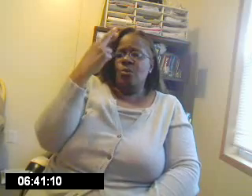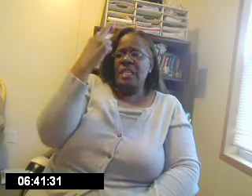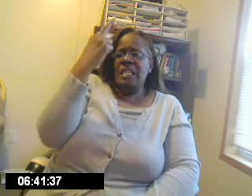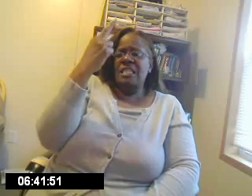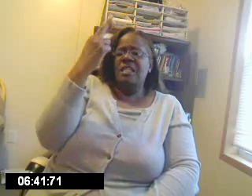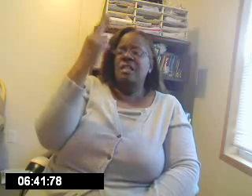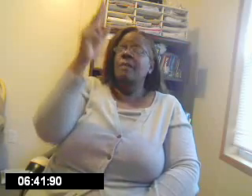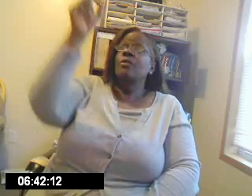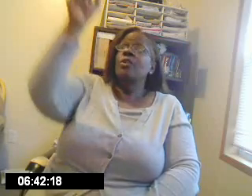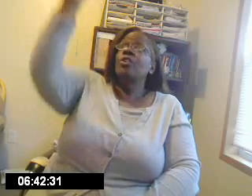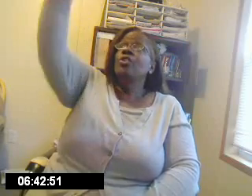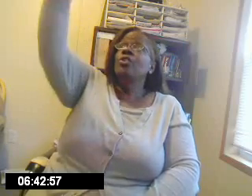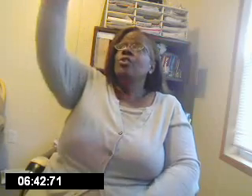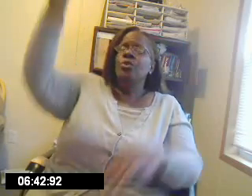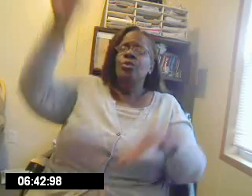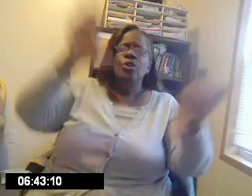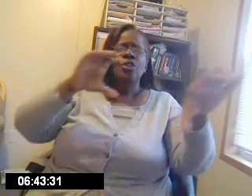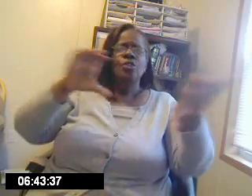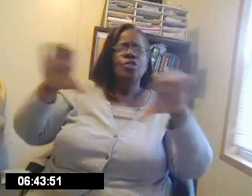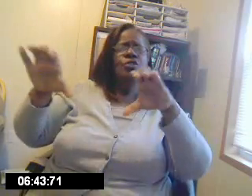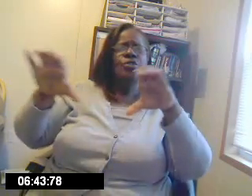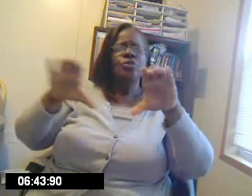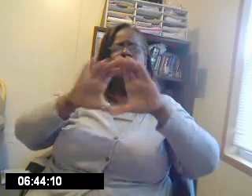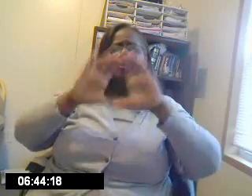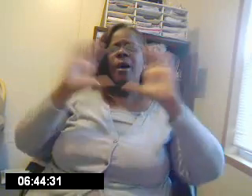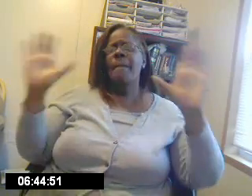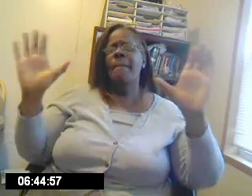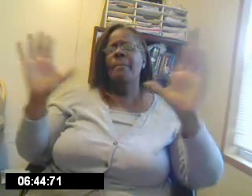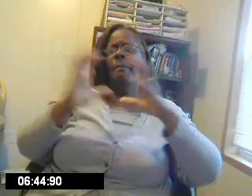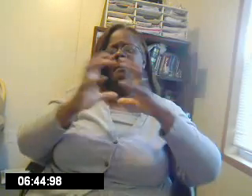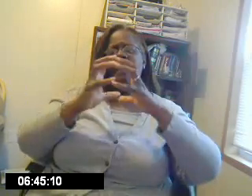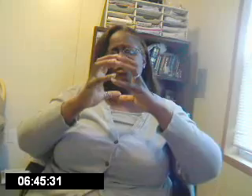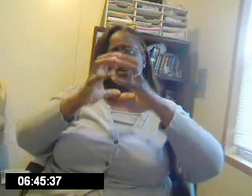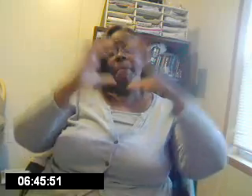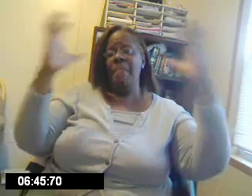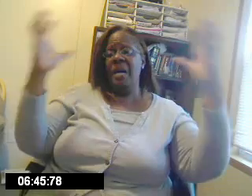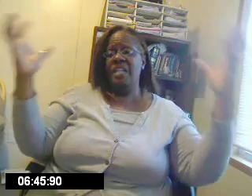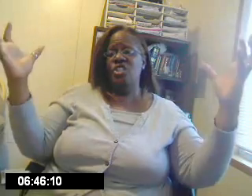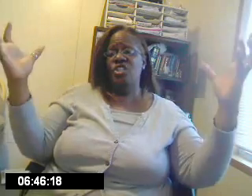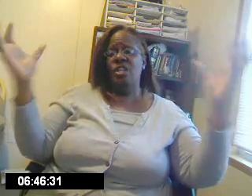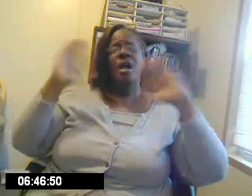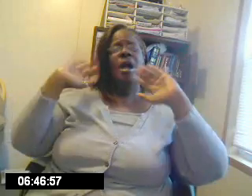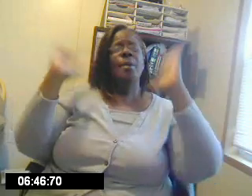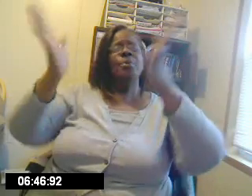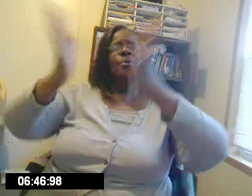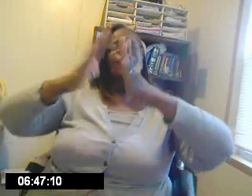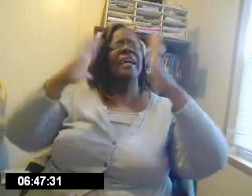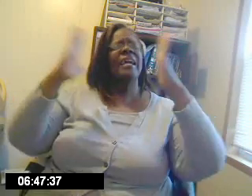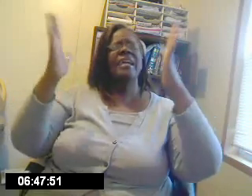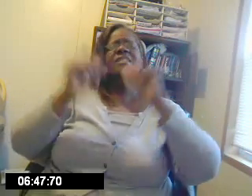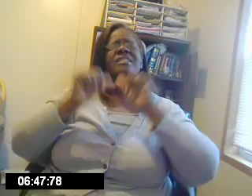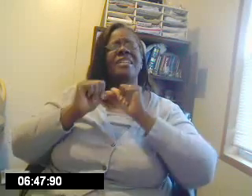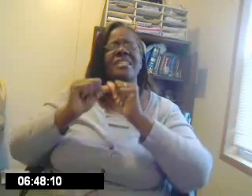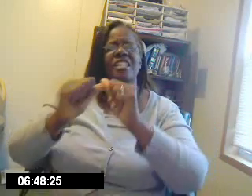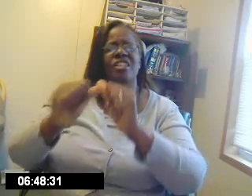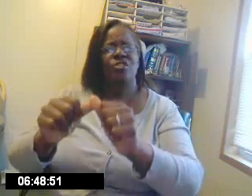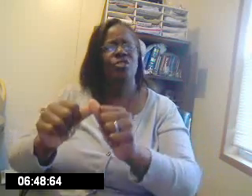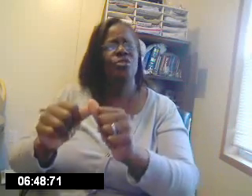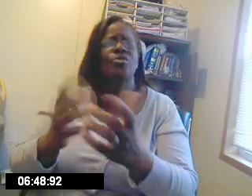Reason. You. Do. Some sign. Much. Praise. Continue. You do